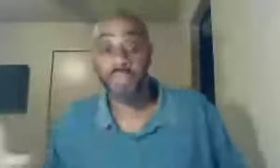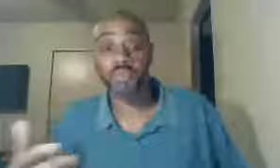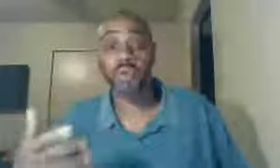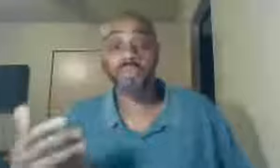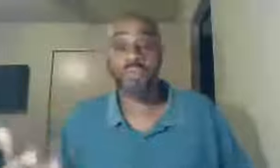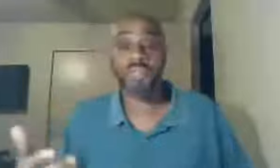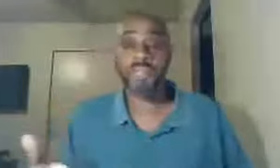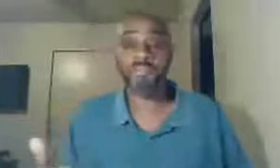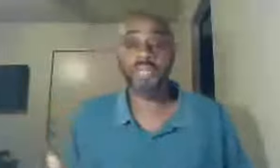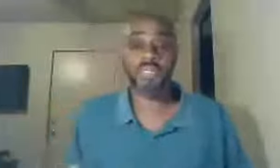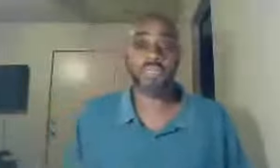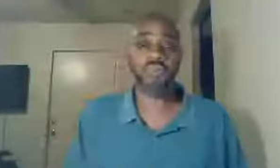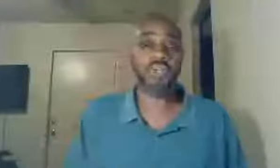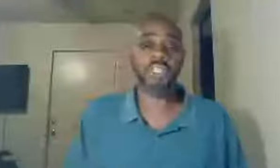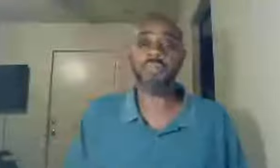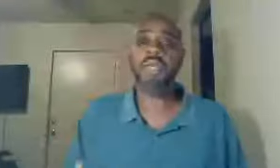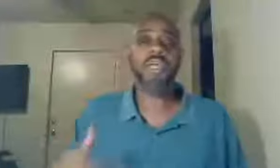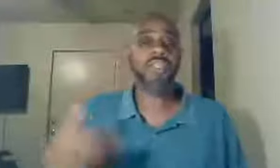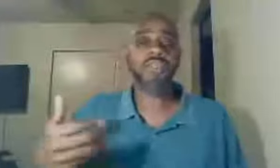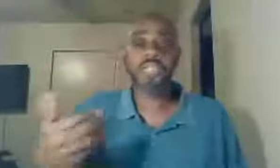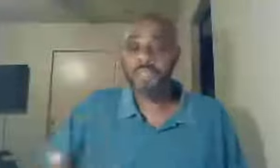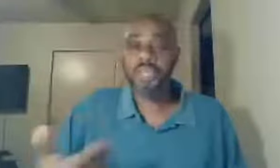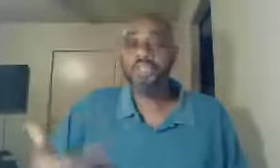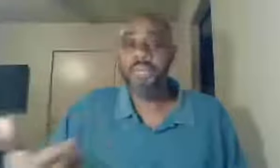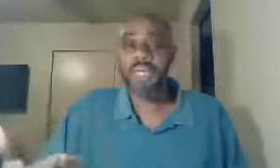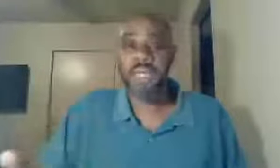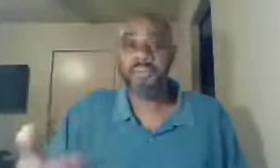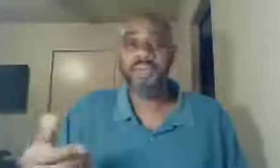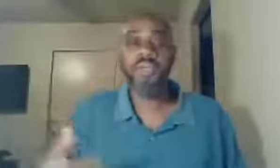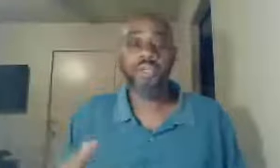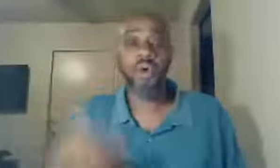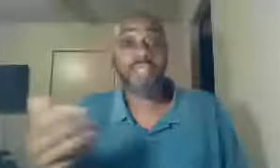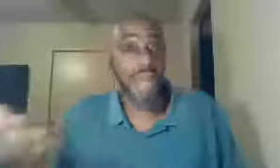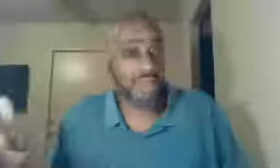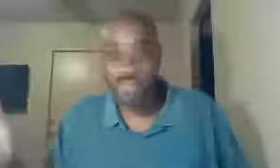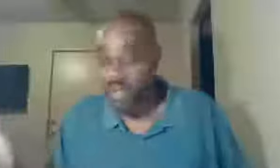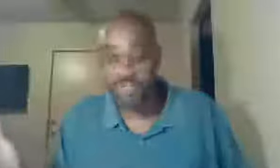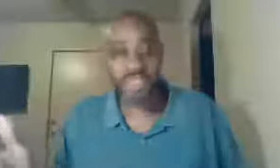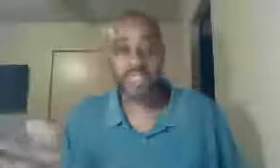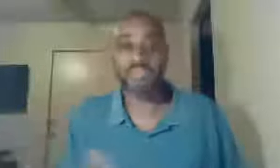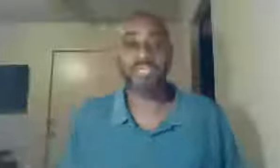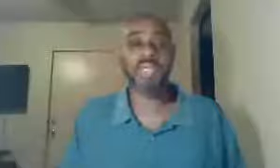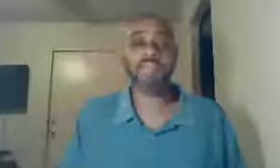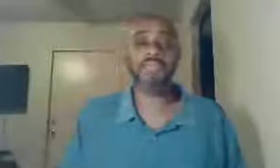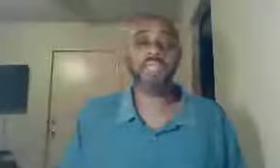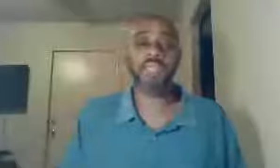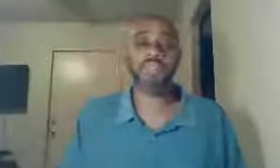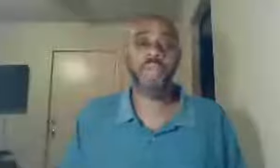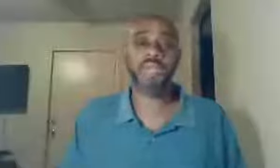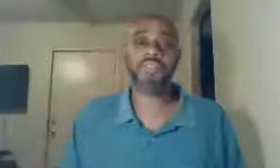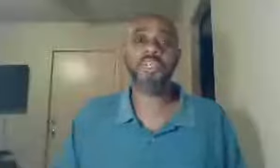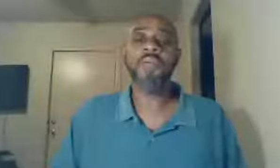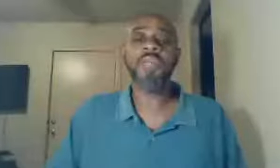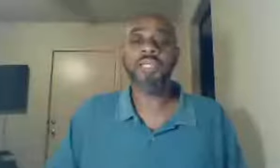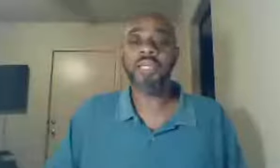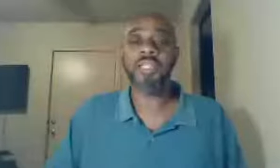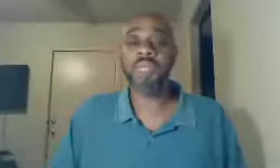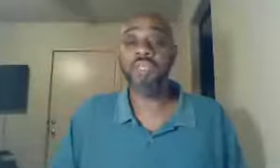people, who attend places of worship, just because you may give, your tithes and offerings, I'll leave it in that, in that space, it doesn't mean,